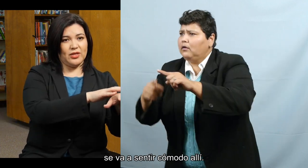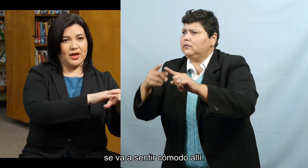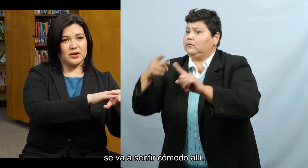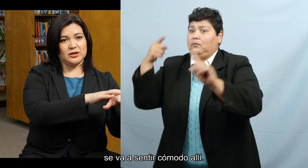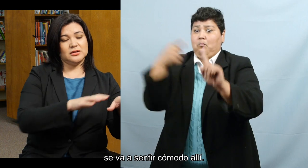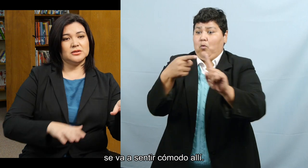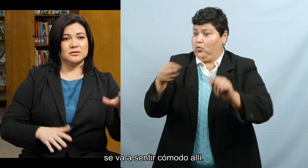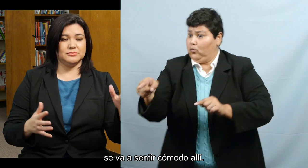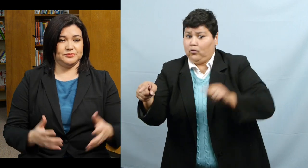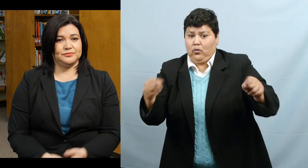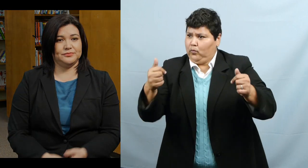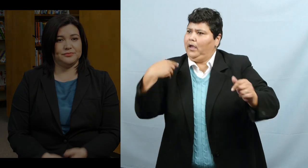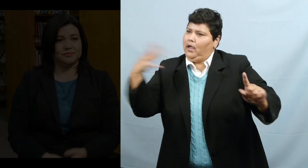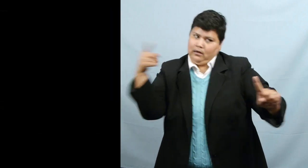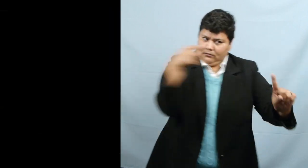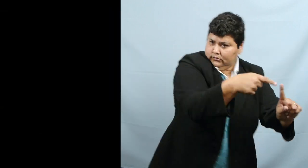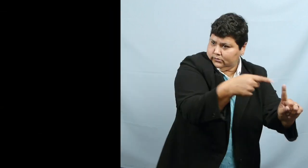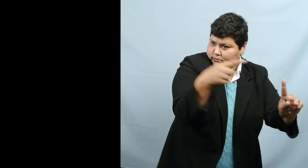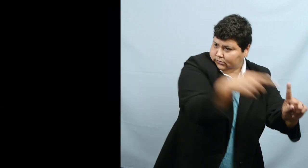comfortable there.